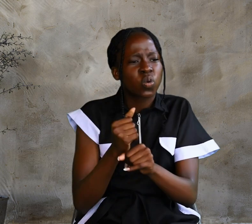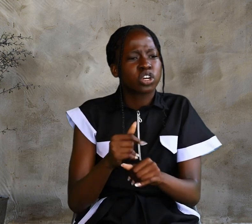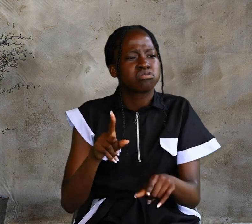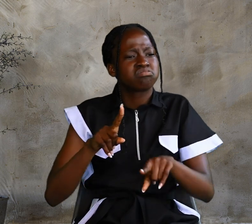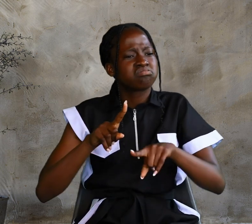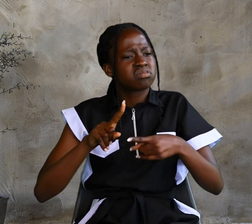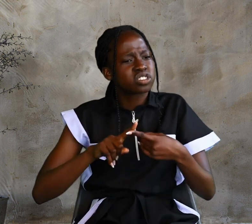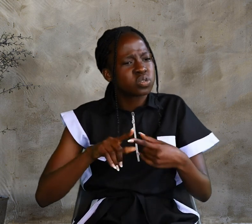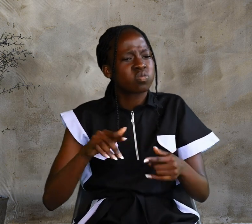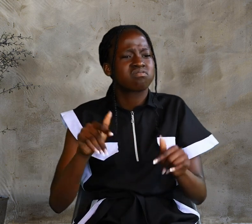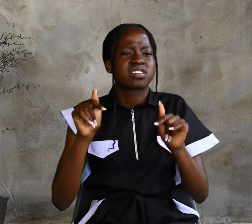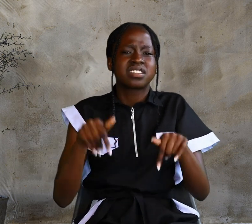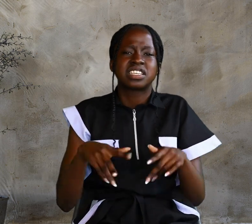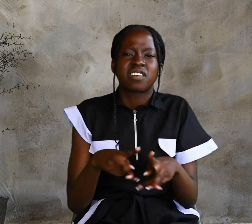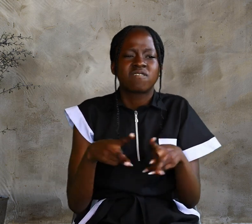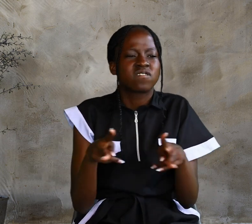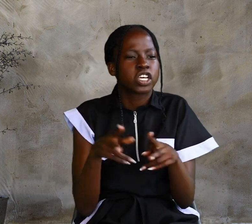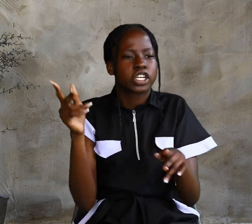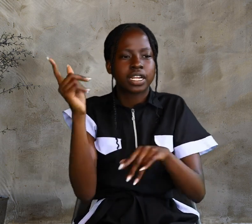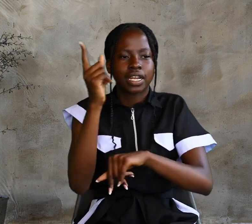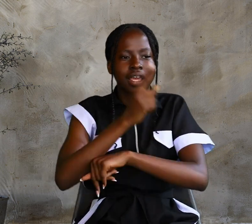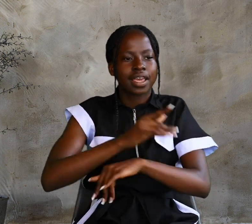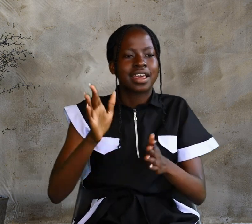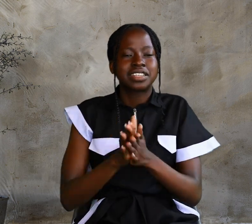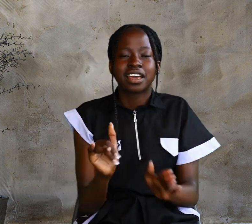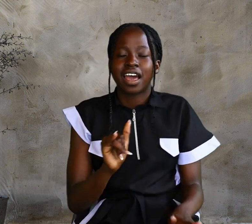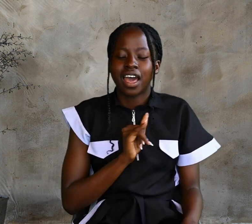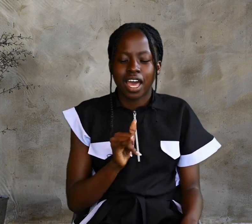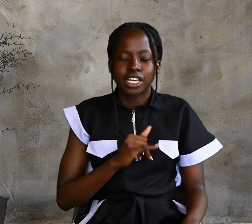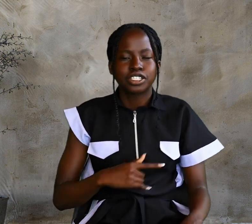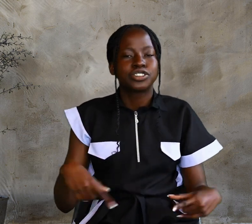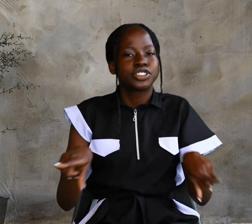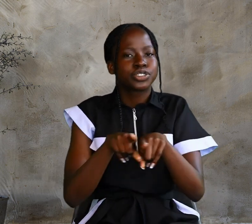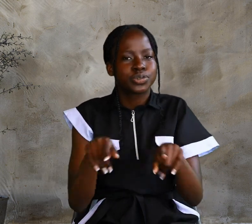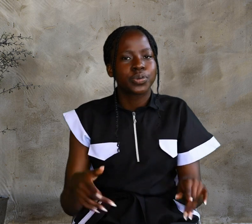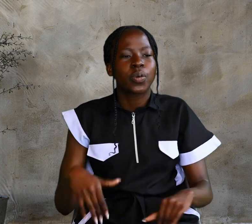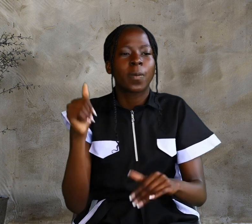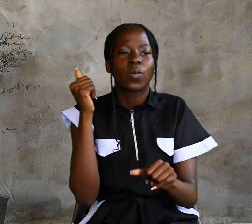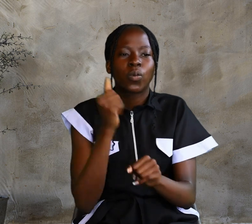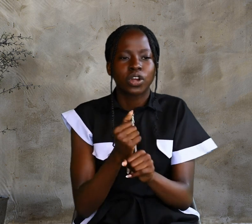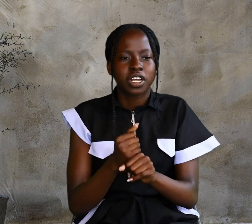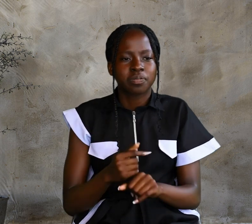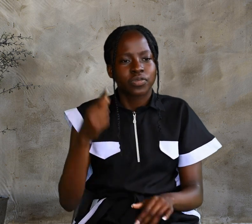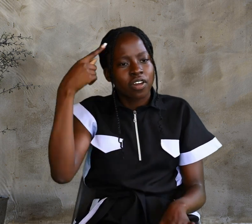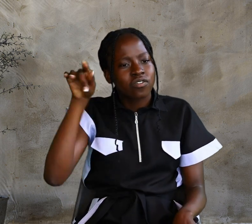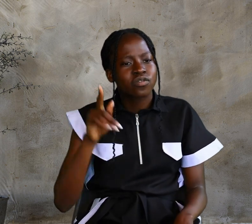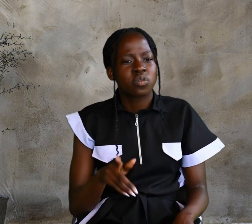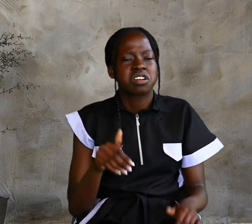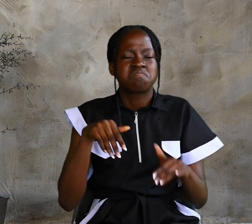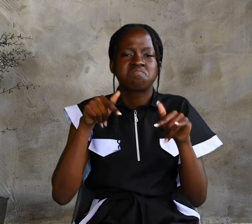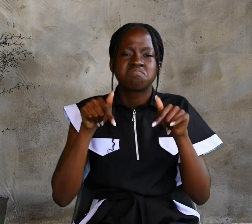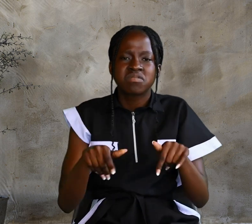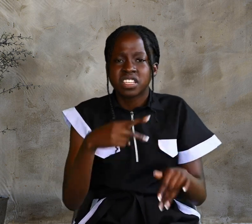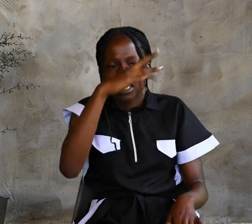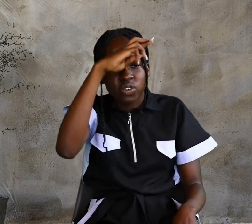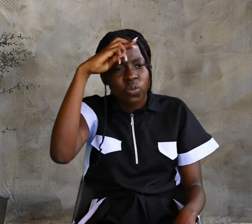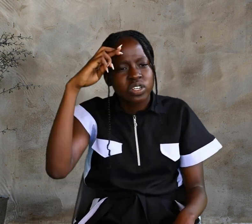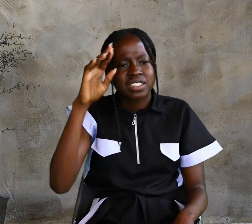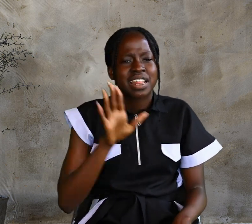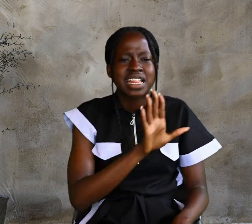day, and I too am working. For this reason, they tried all the more